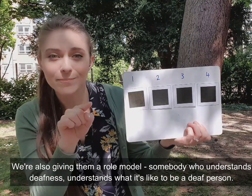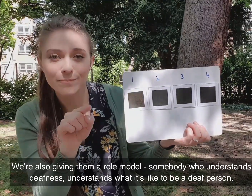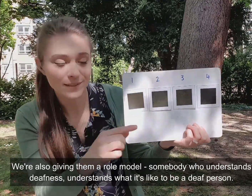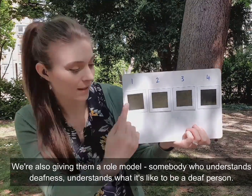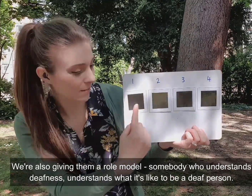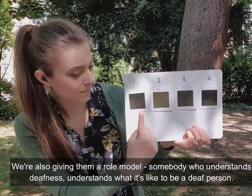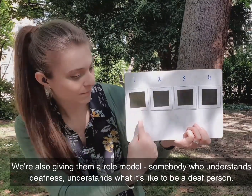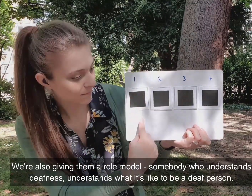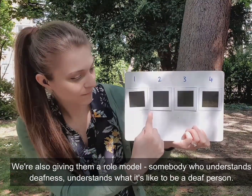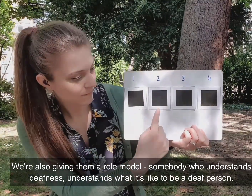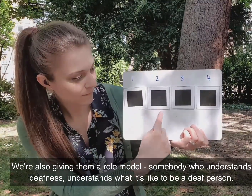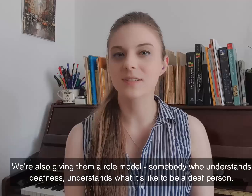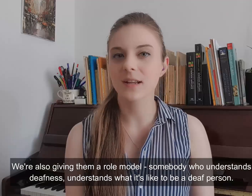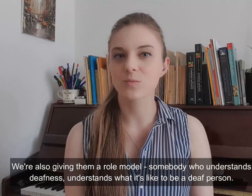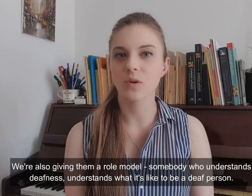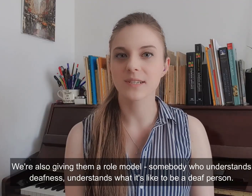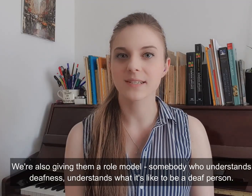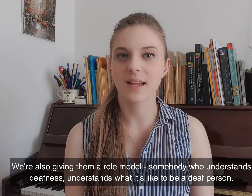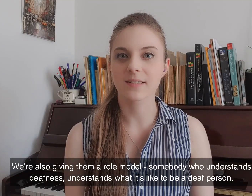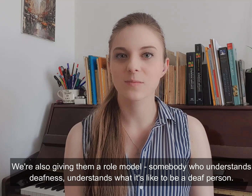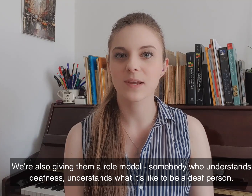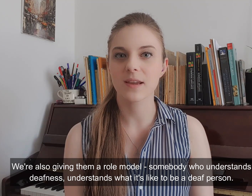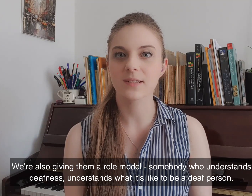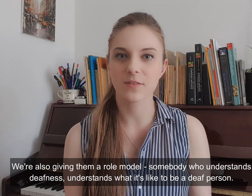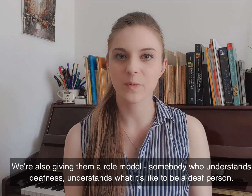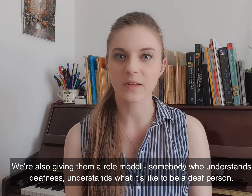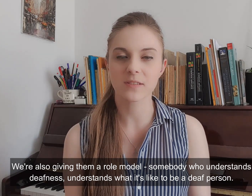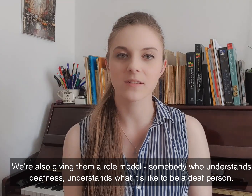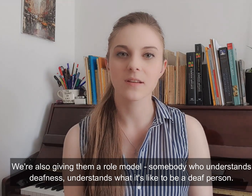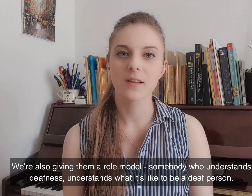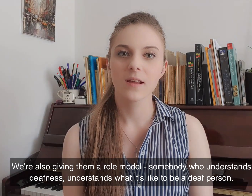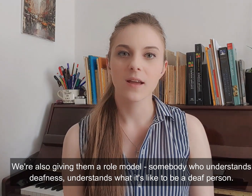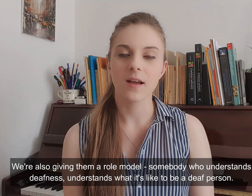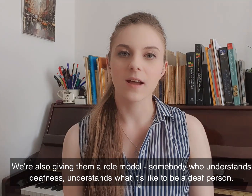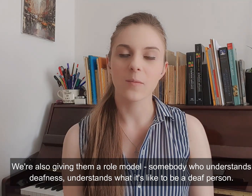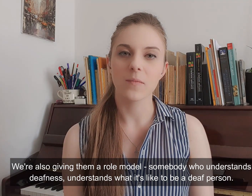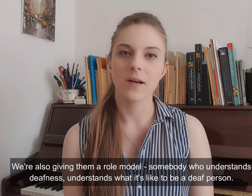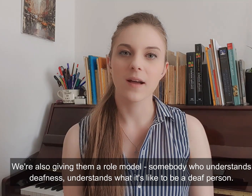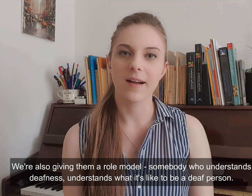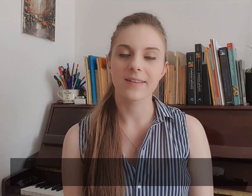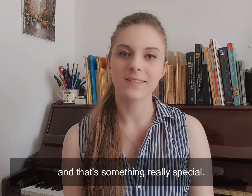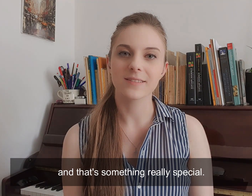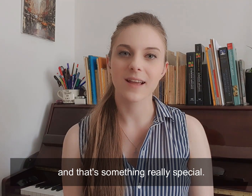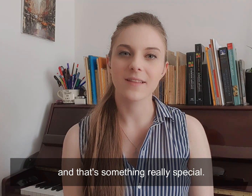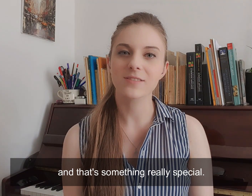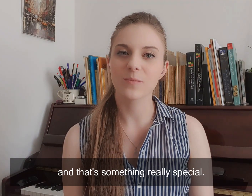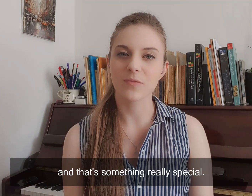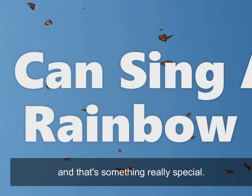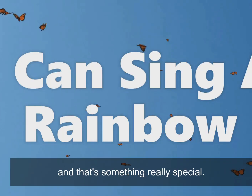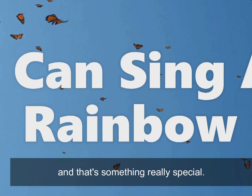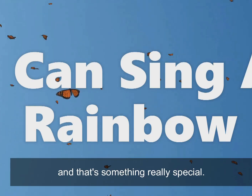understands deafness, understands what it's like to be a deaf person, and that's something really special.